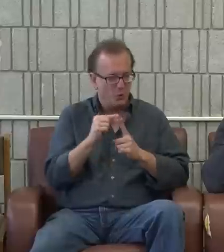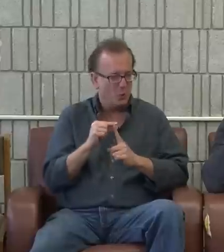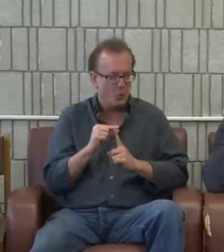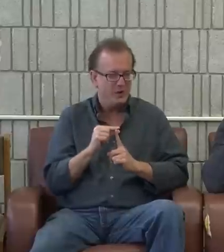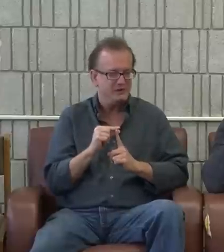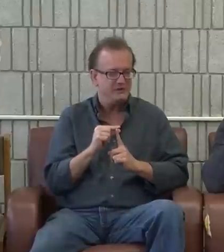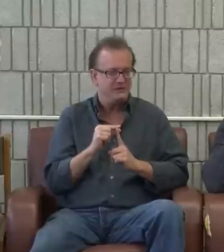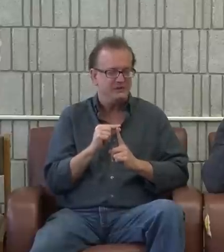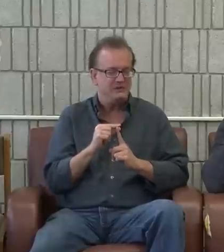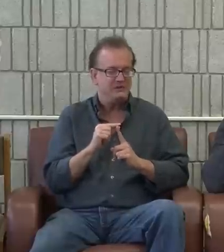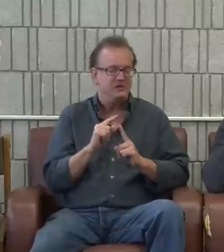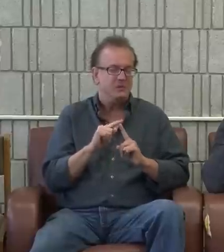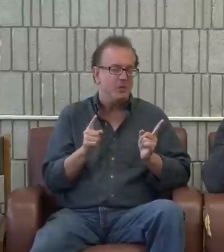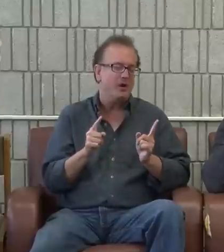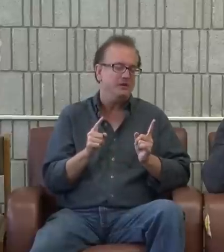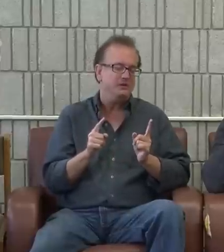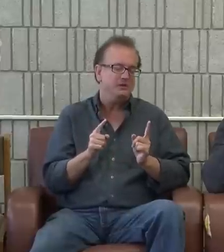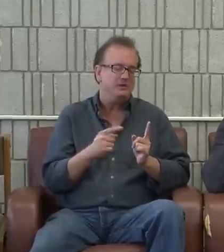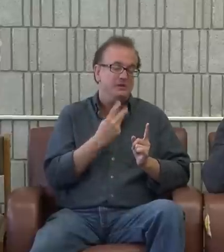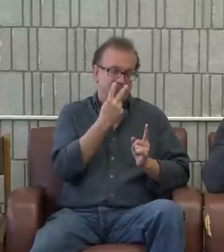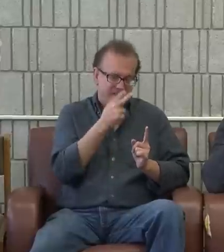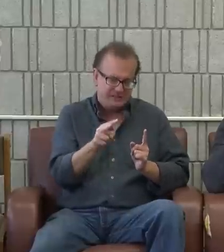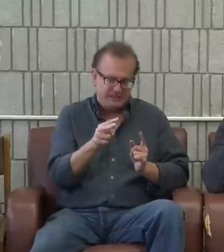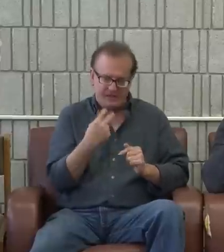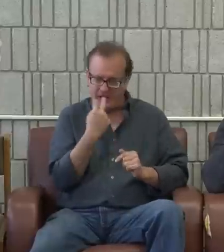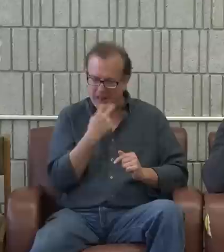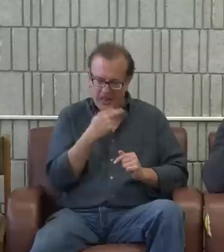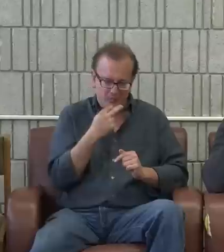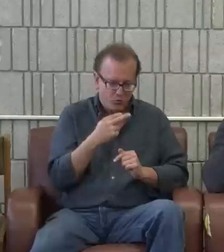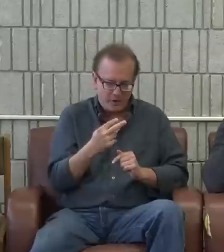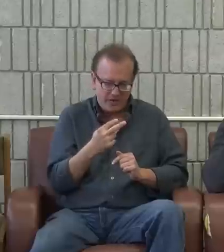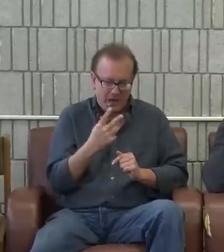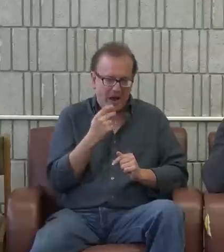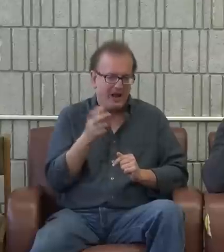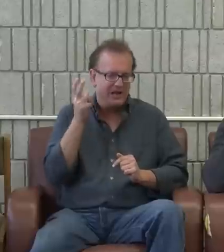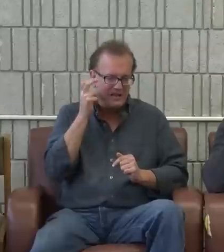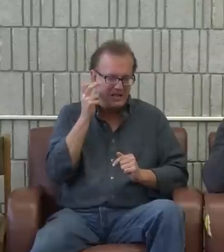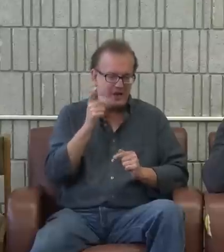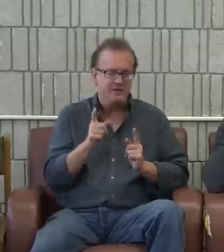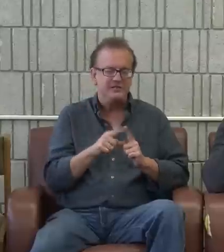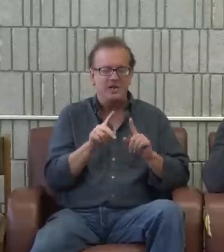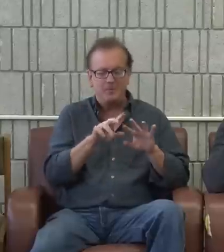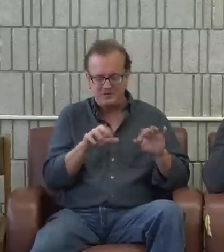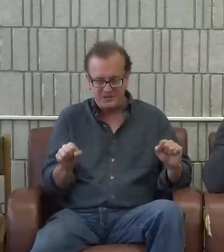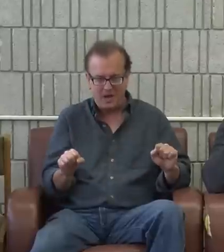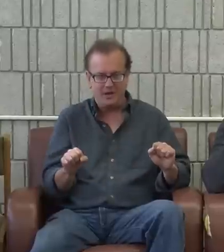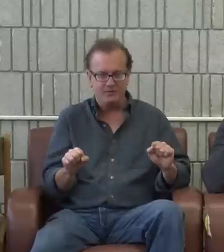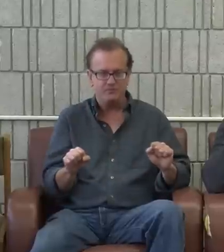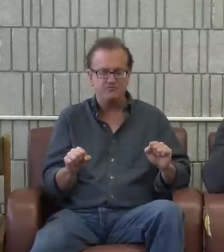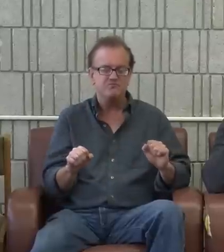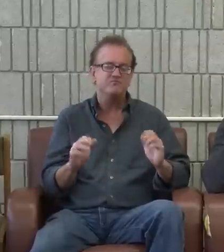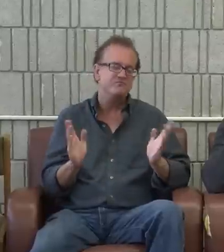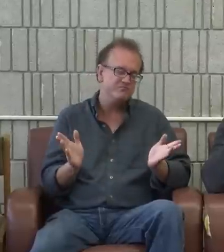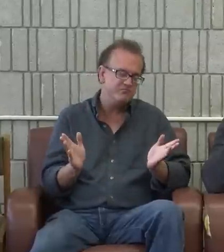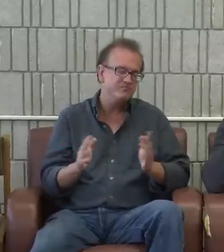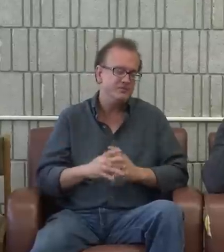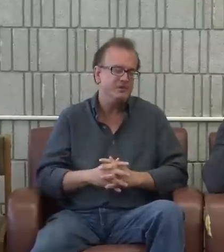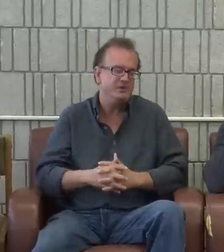but not all the words. But I can also lip read and wear the hearing aids at the same time. And that